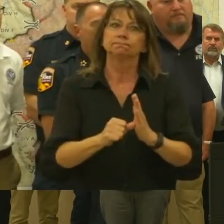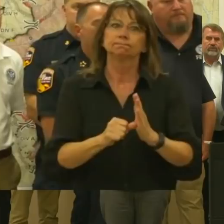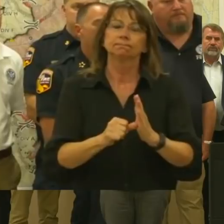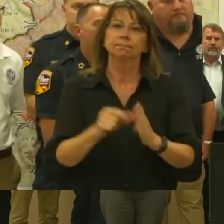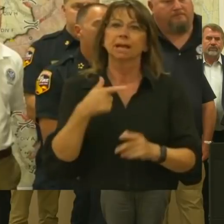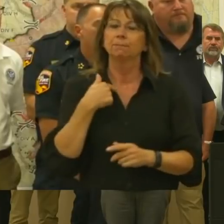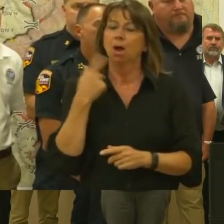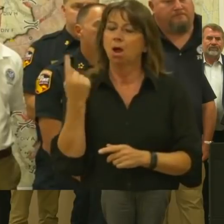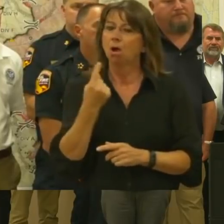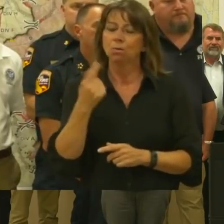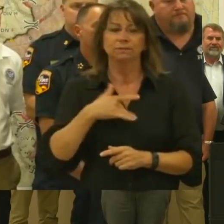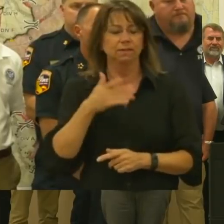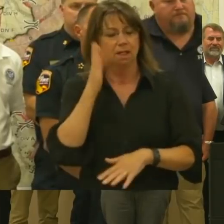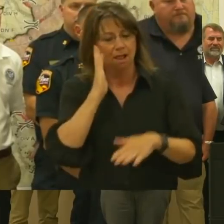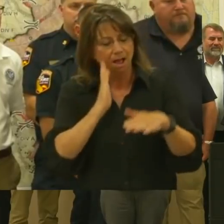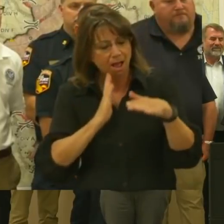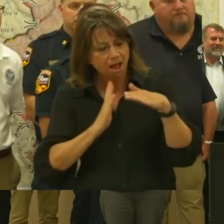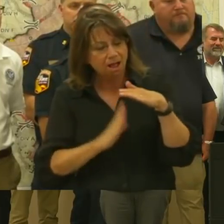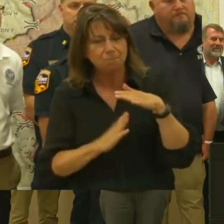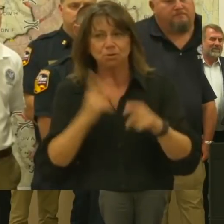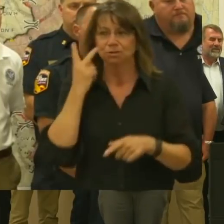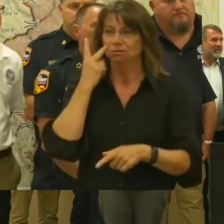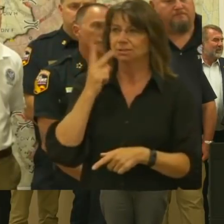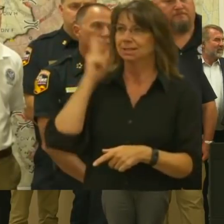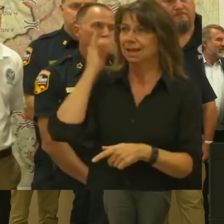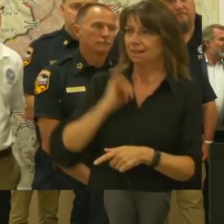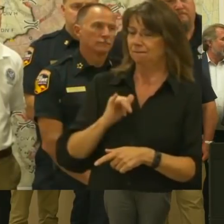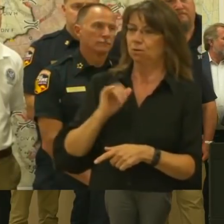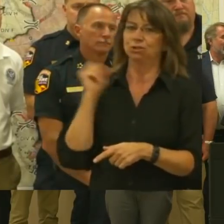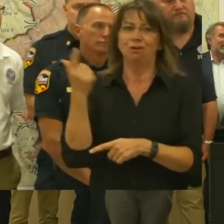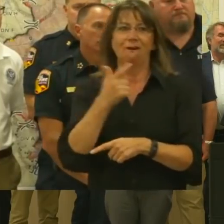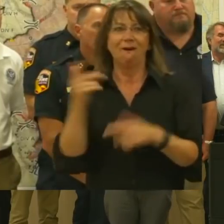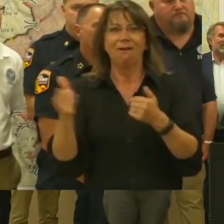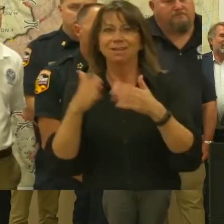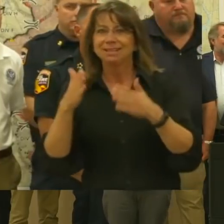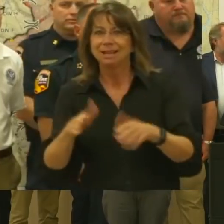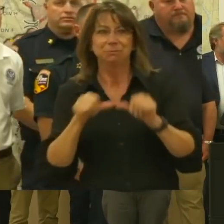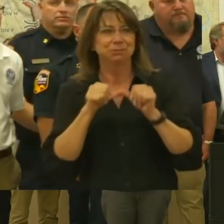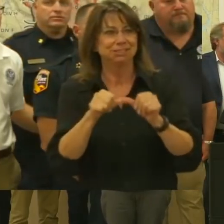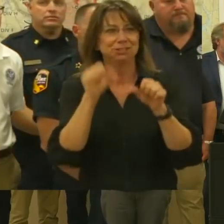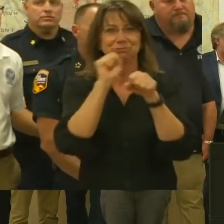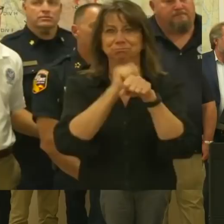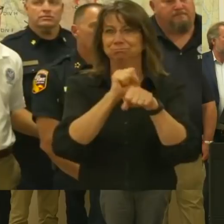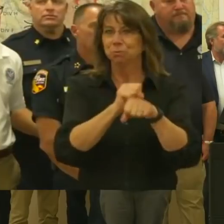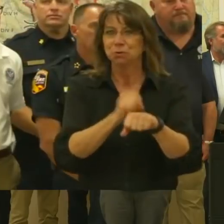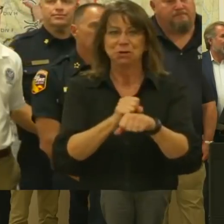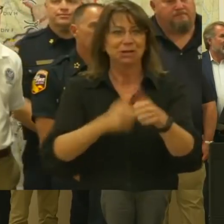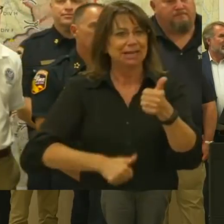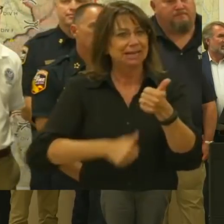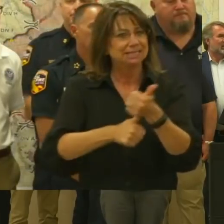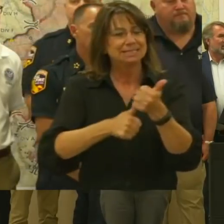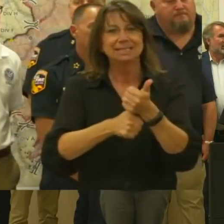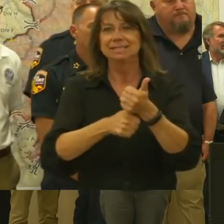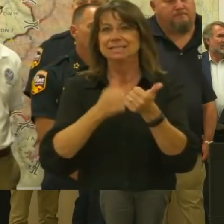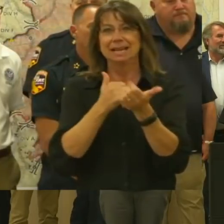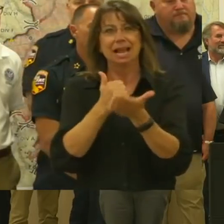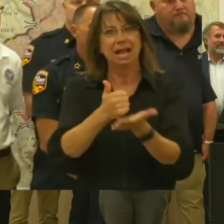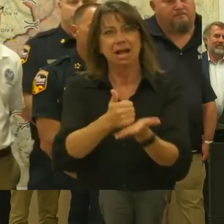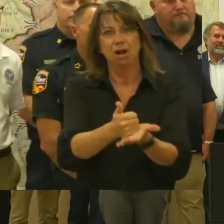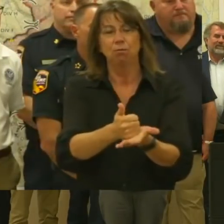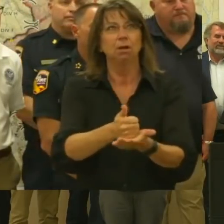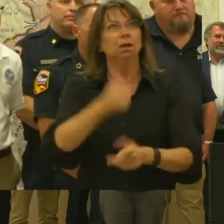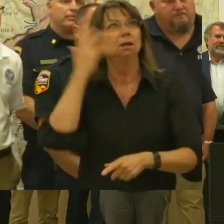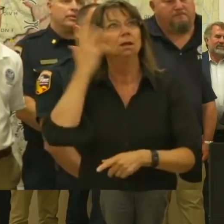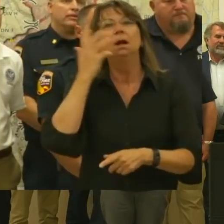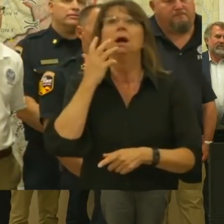humbled by when I come to California, to see how neighbors continue to help neighbors. It was amazing to see piles of